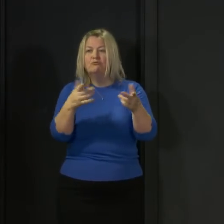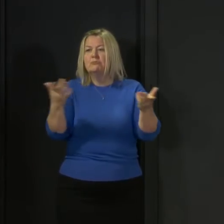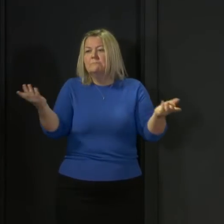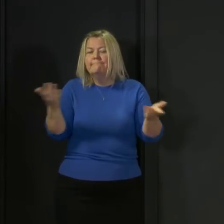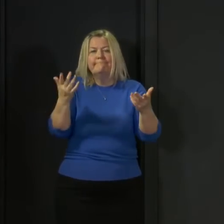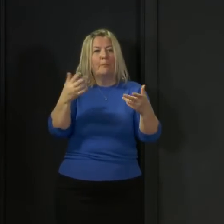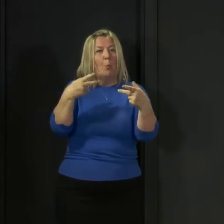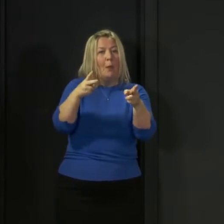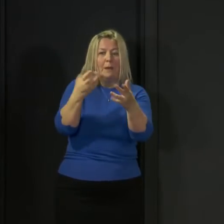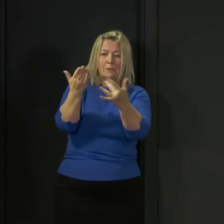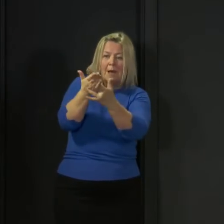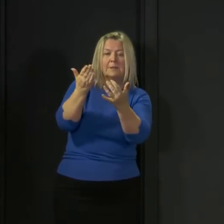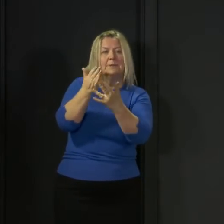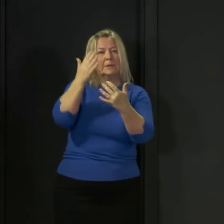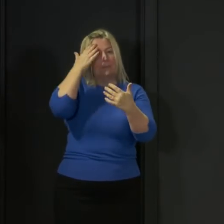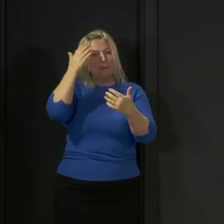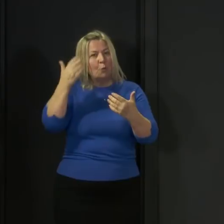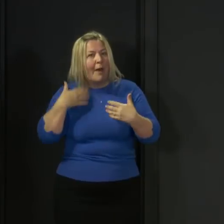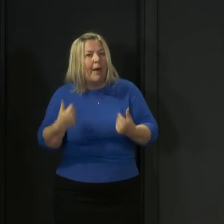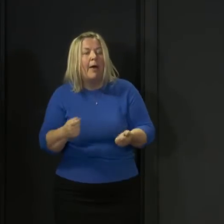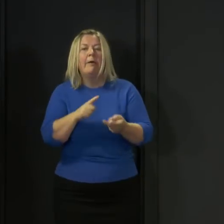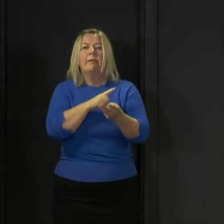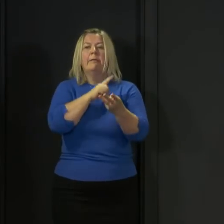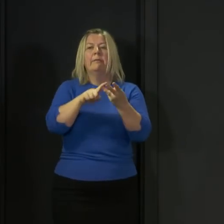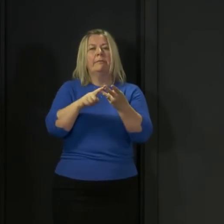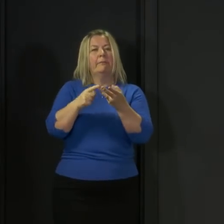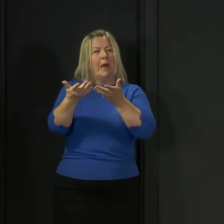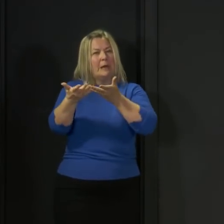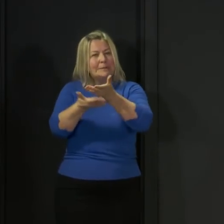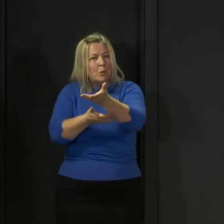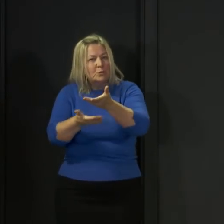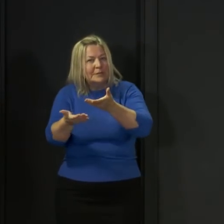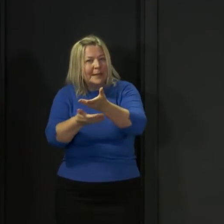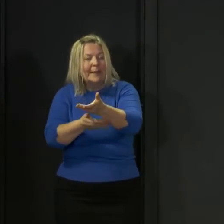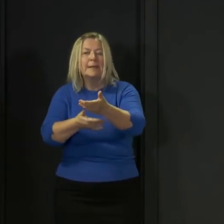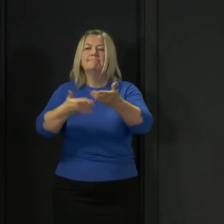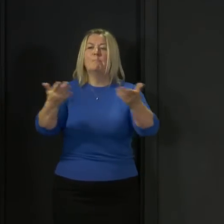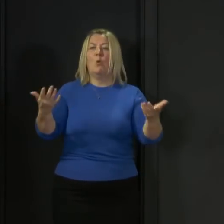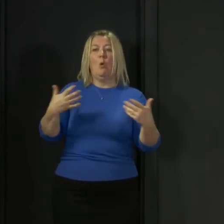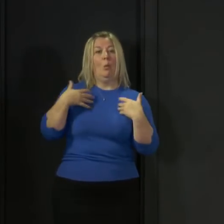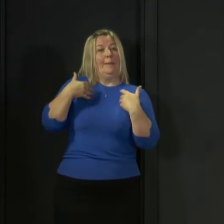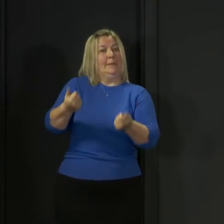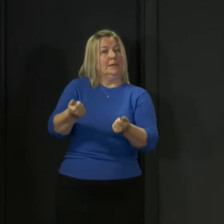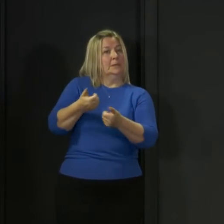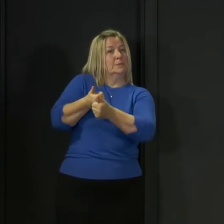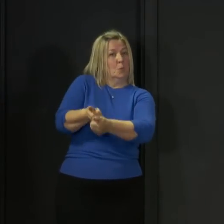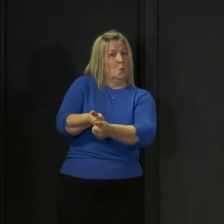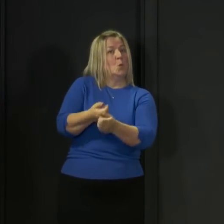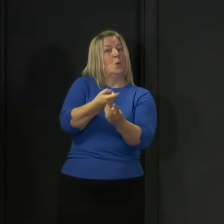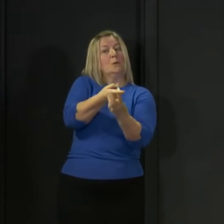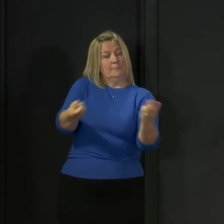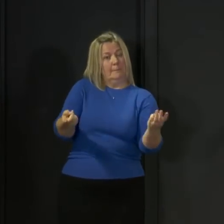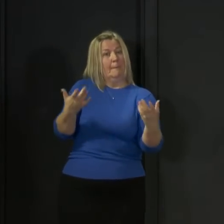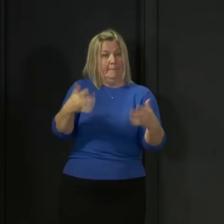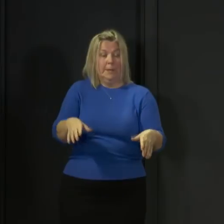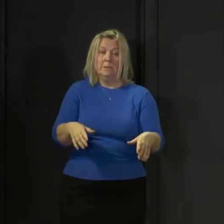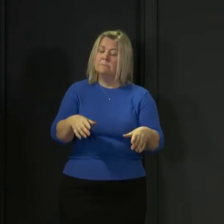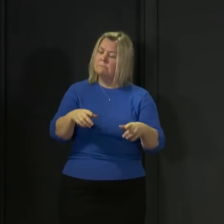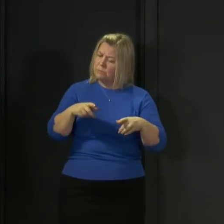mental health counselling and wellbeing support. And we will continue to look at what more we can do.